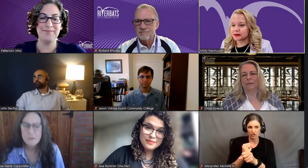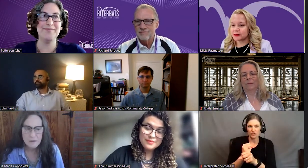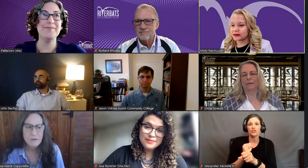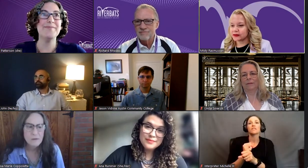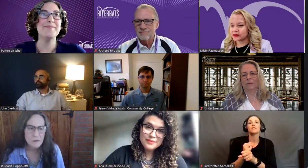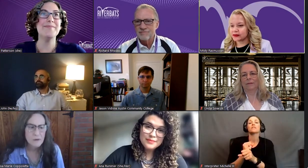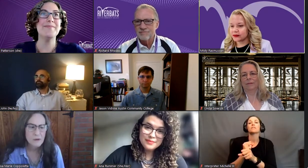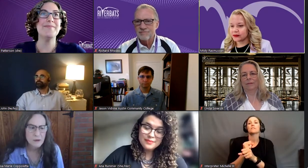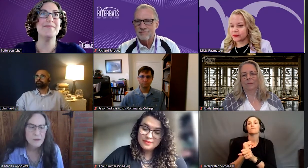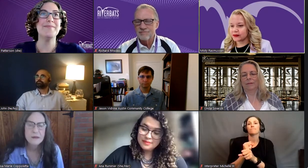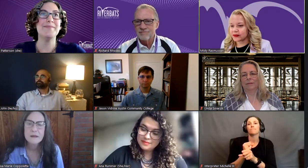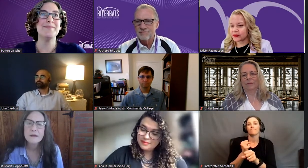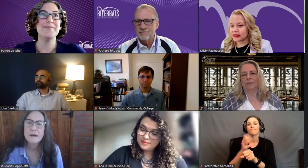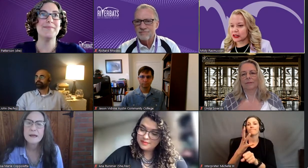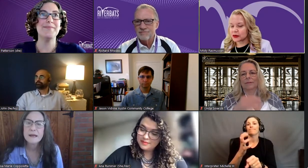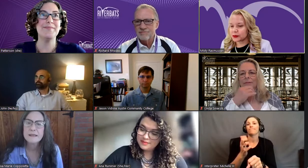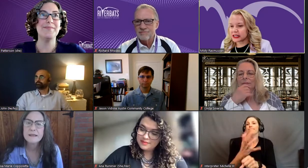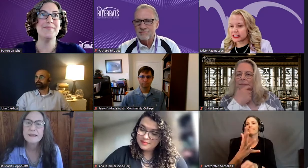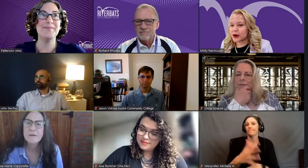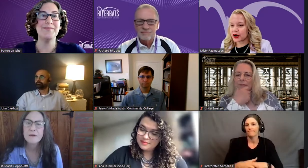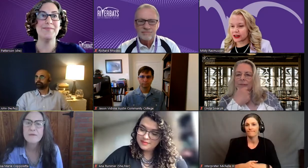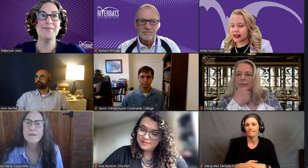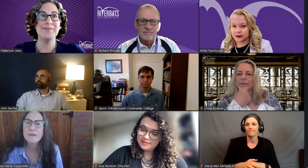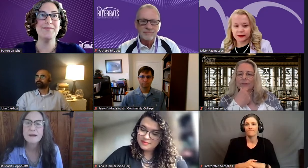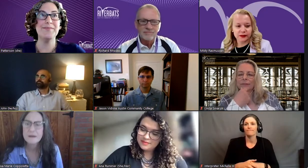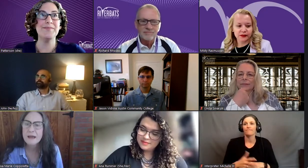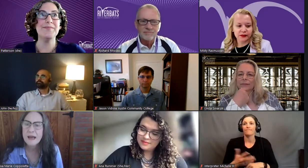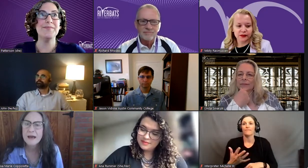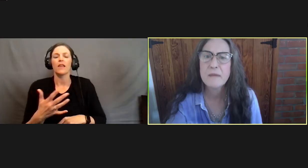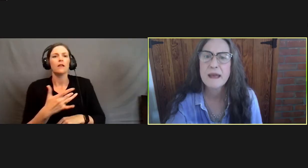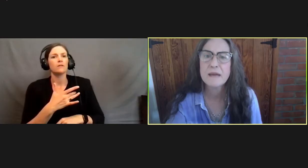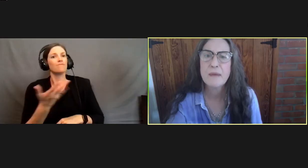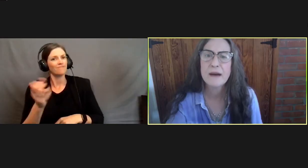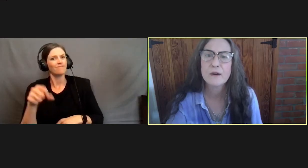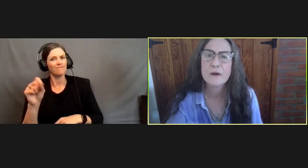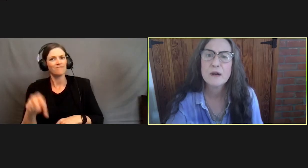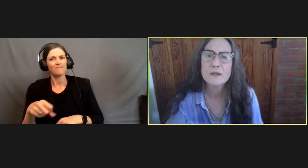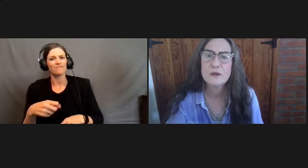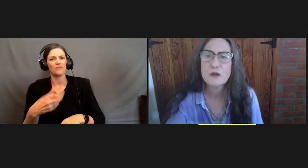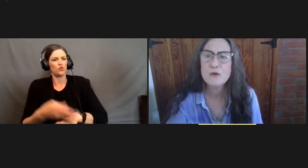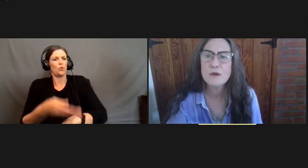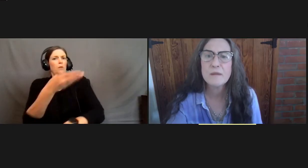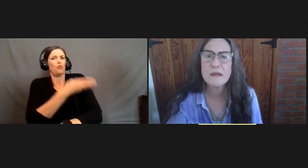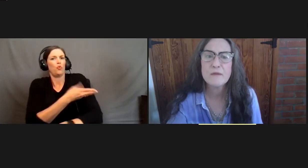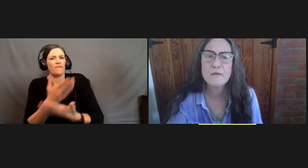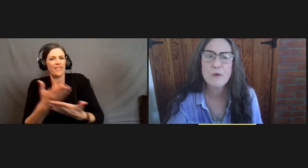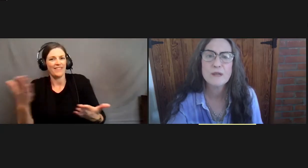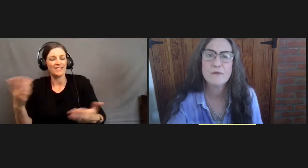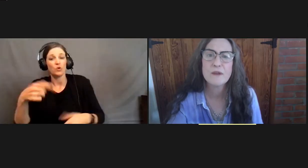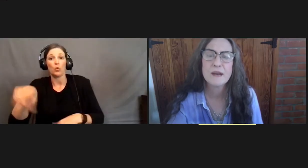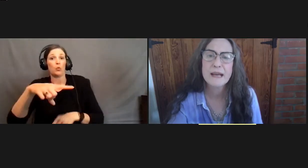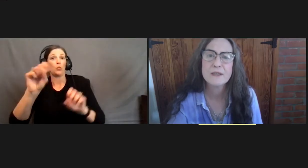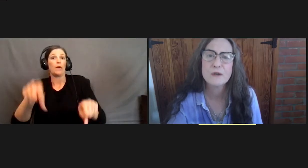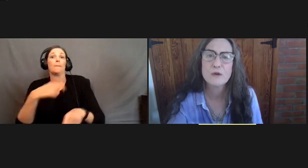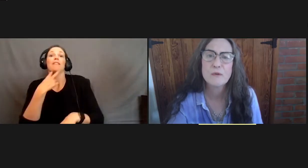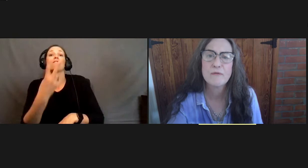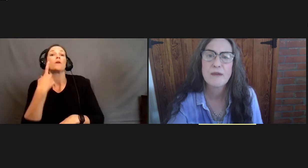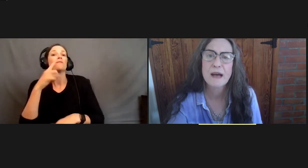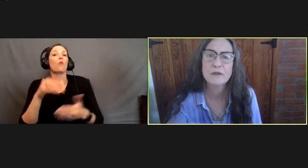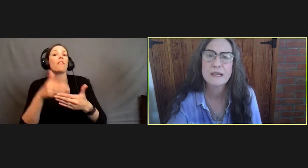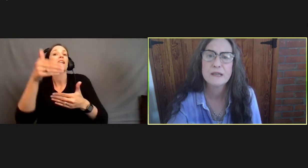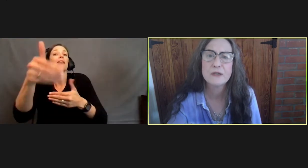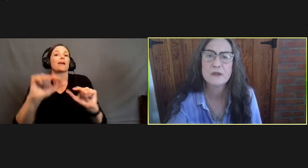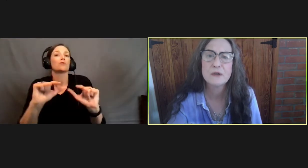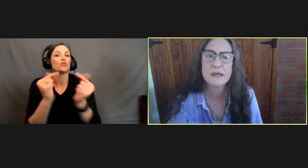yeah, to make it better. So you can be the voice for the next group of